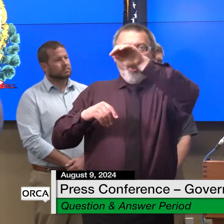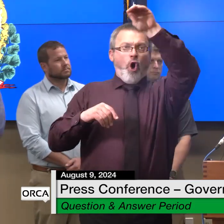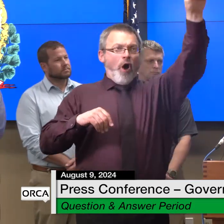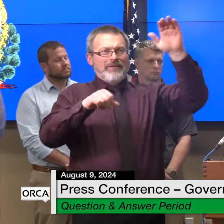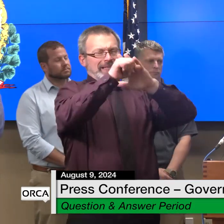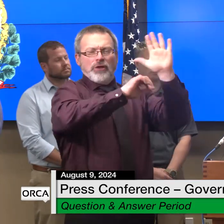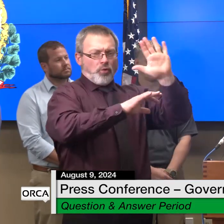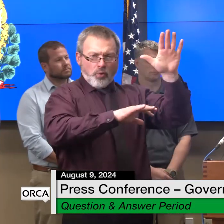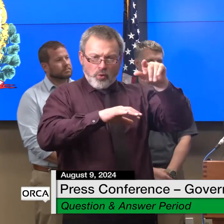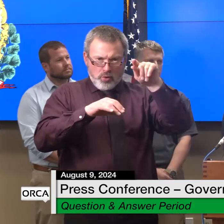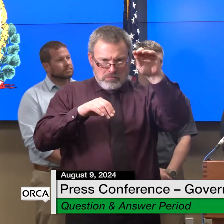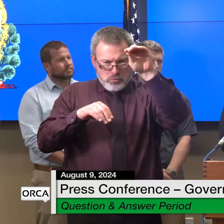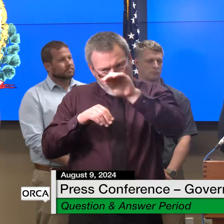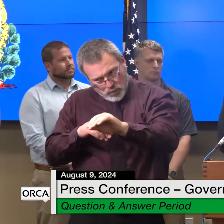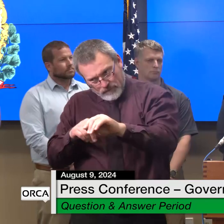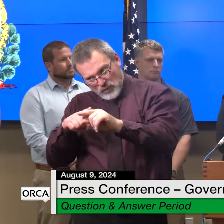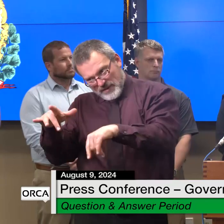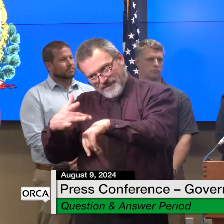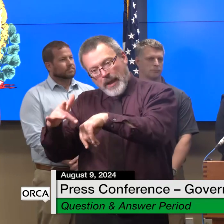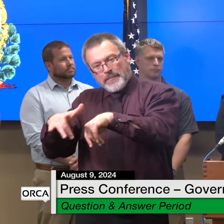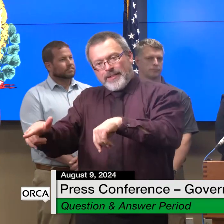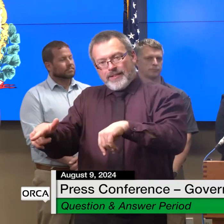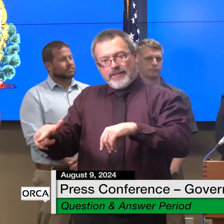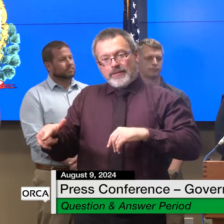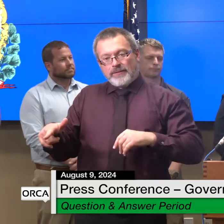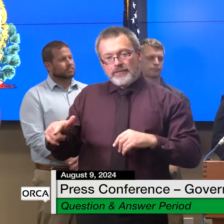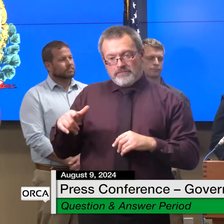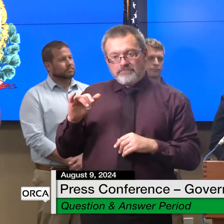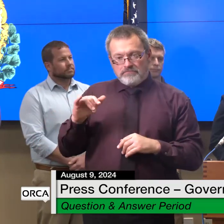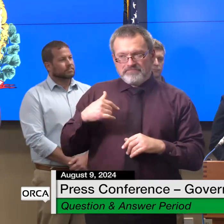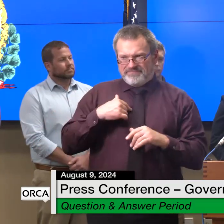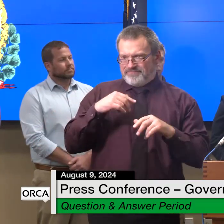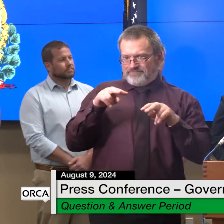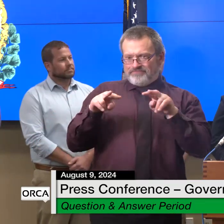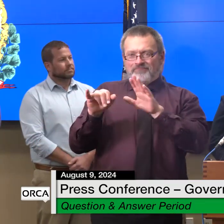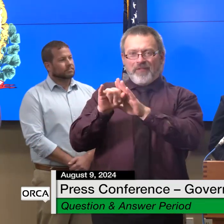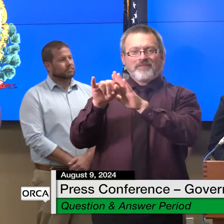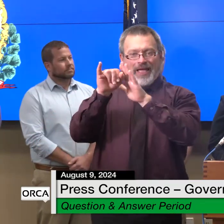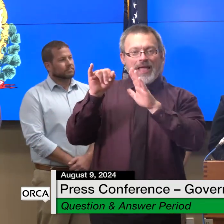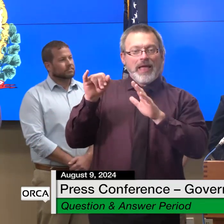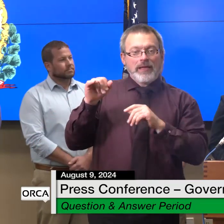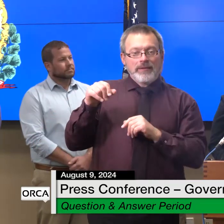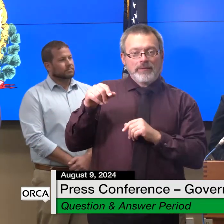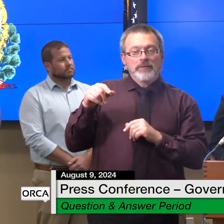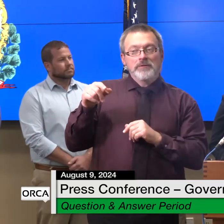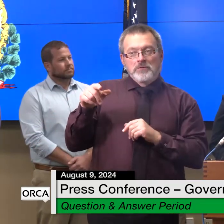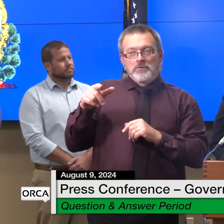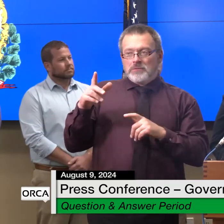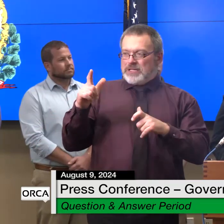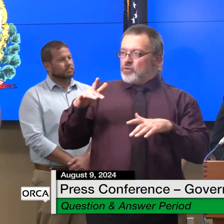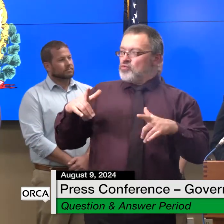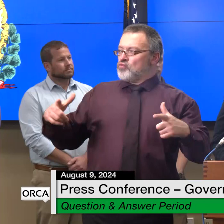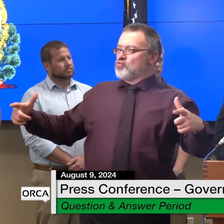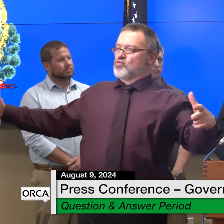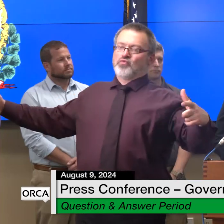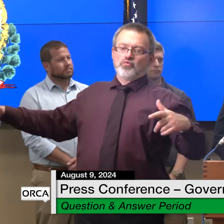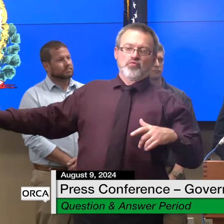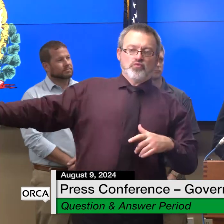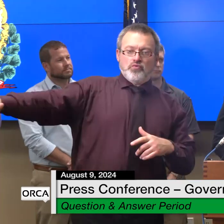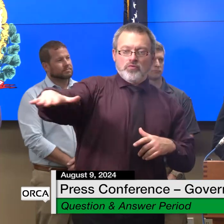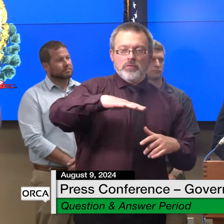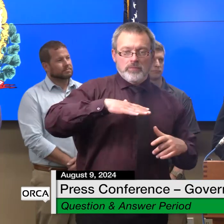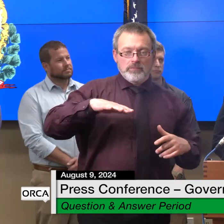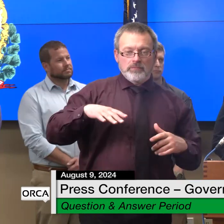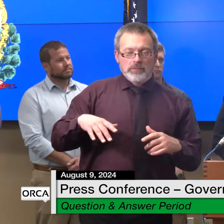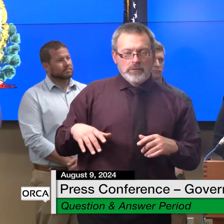focusing on at first focusing on those areas where there's the greatest need and it's probably an obvious question but